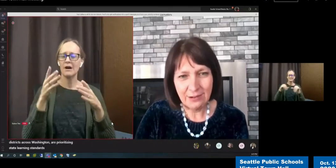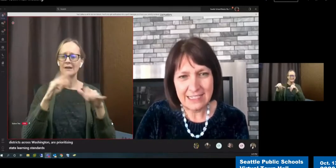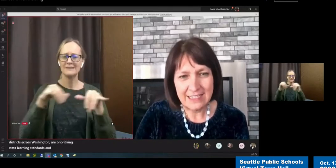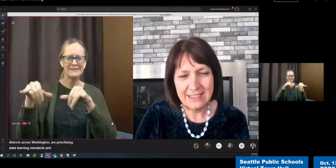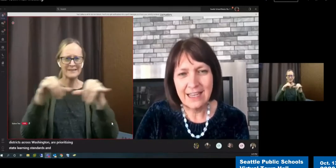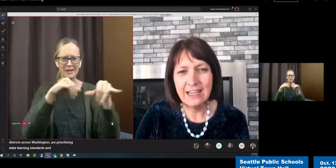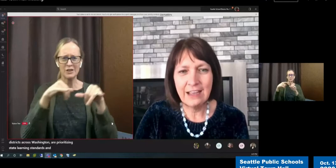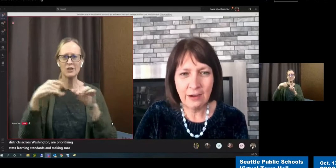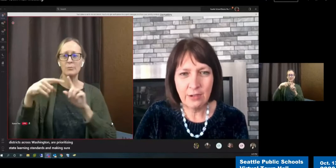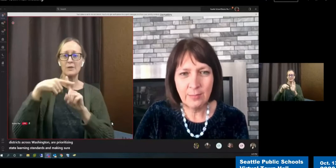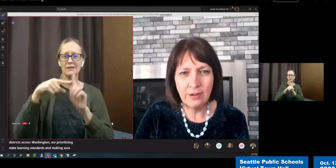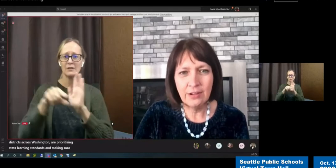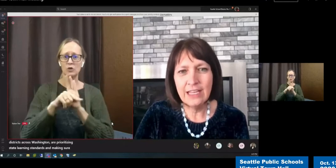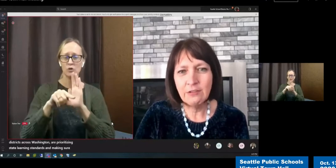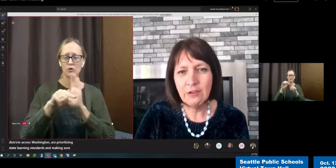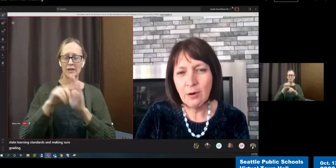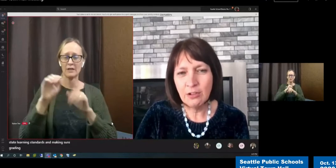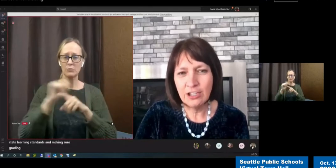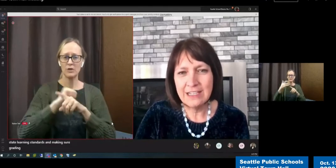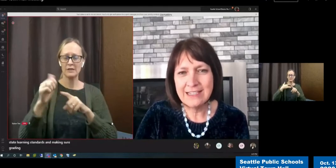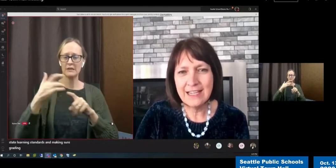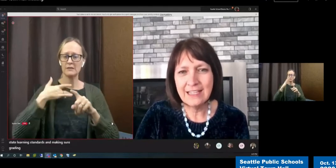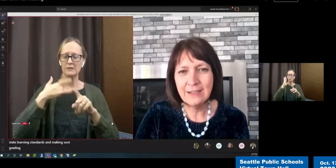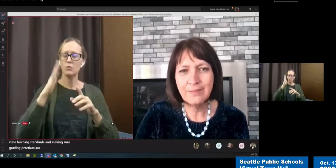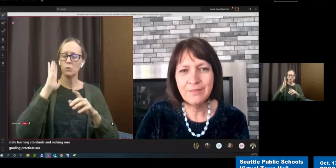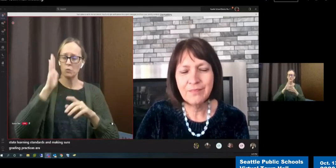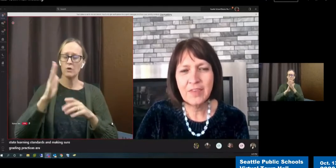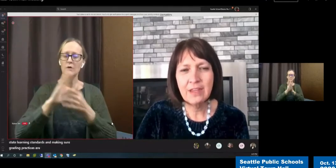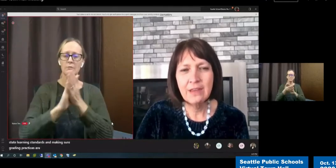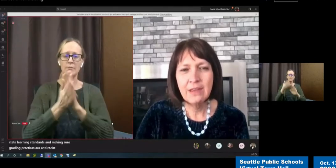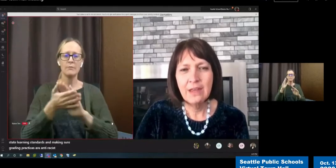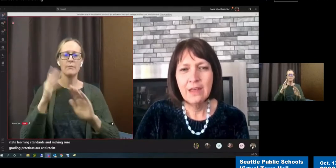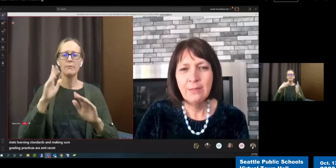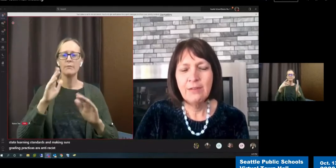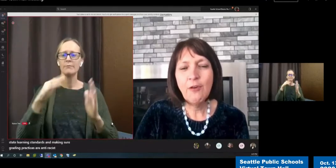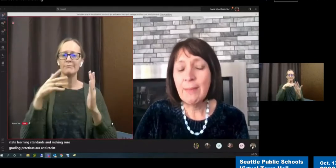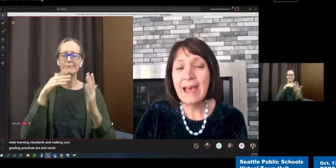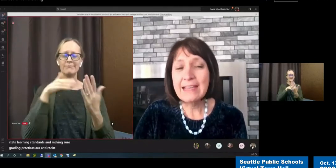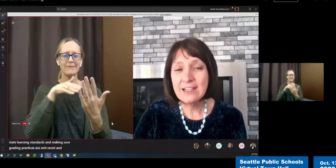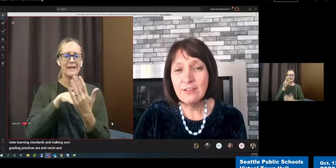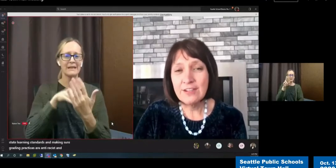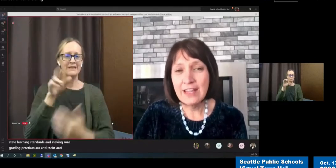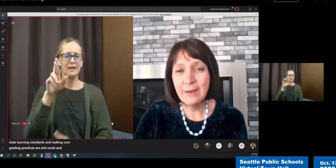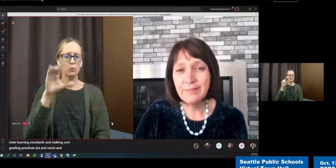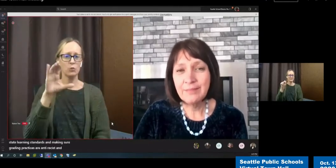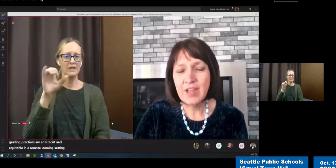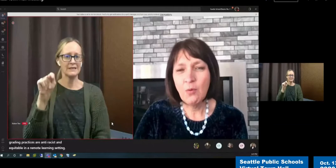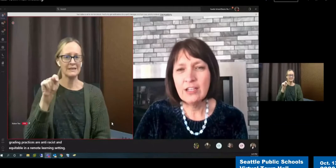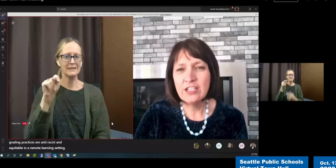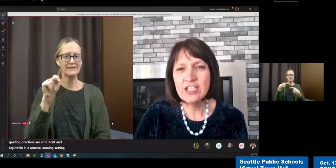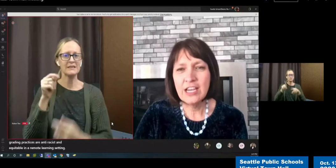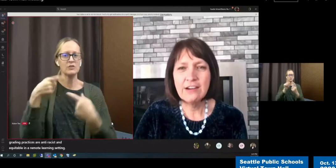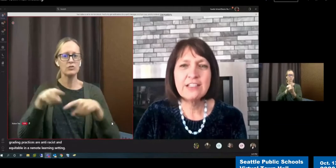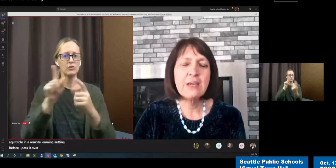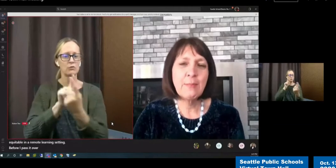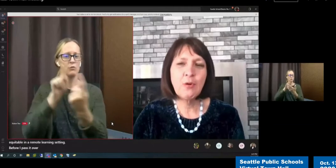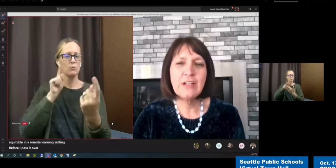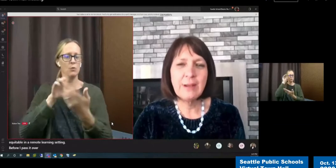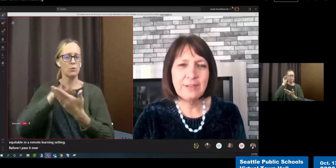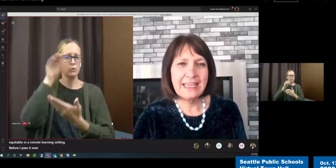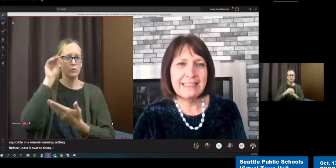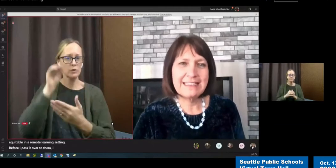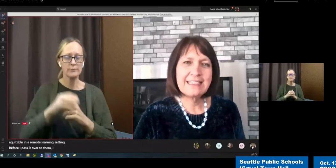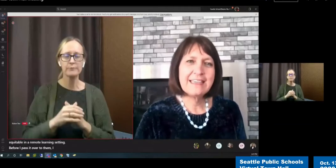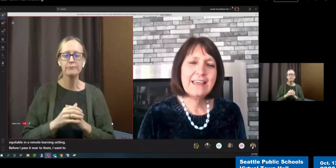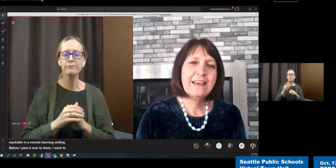anti-racist and equitable in a remote learning setting. Before I pass it over to them, I want to share some important